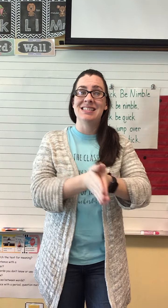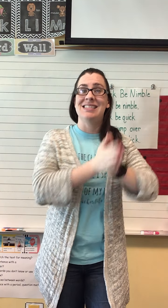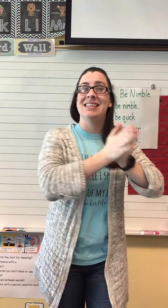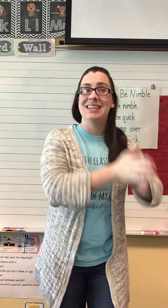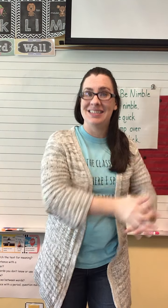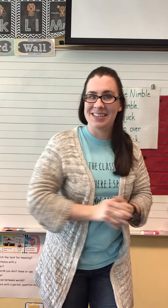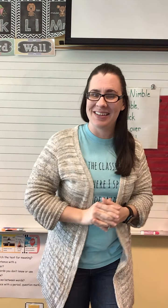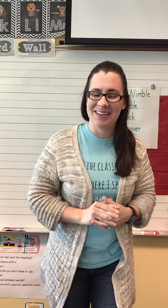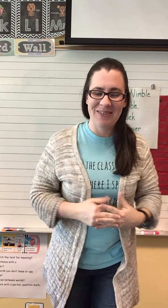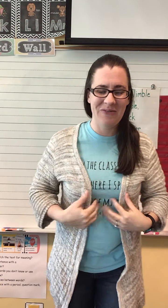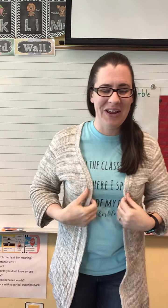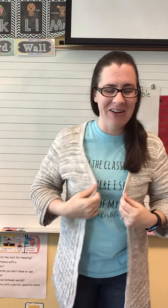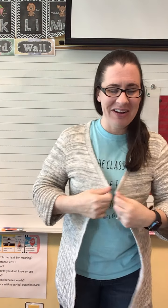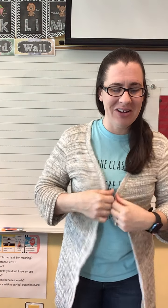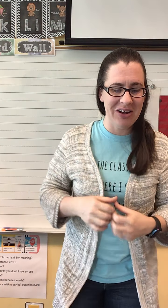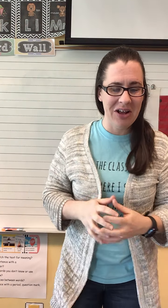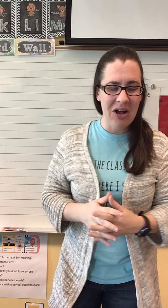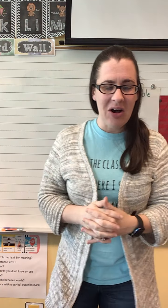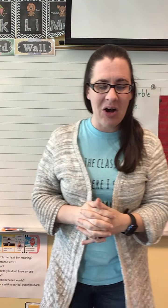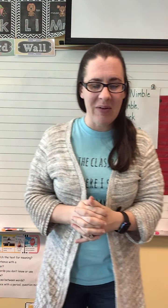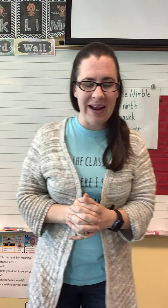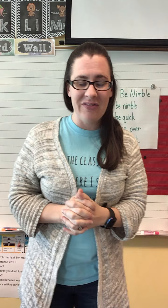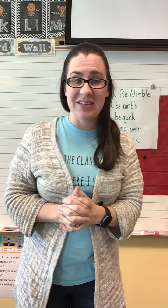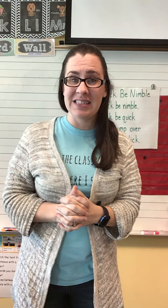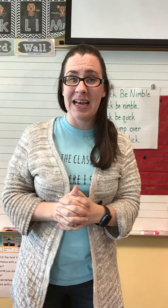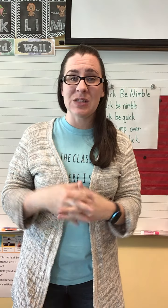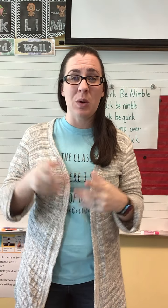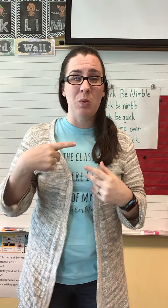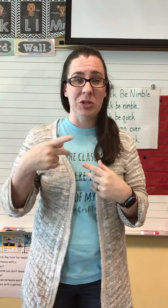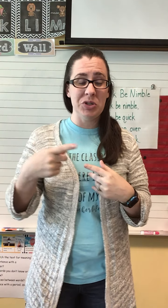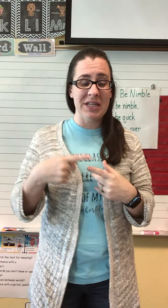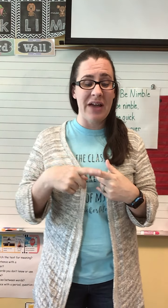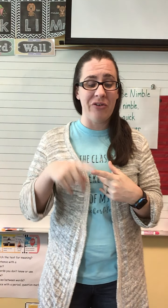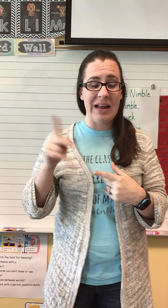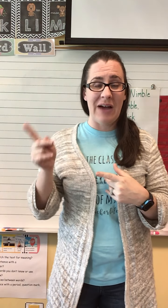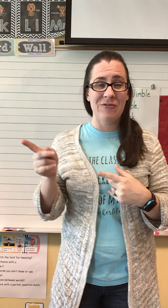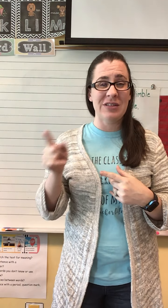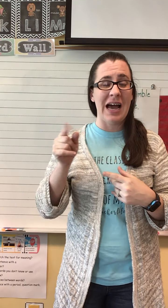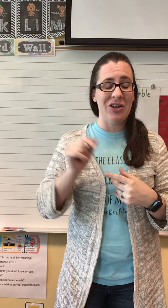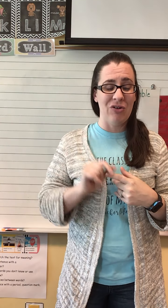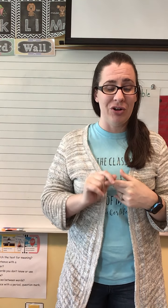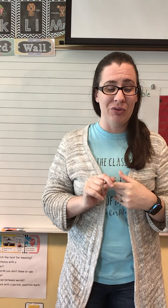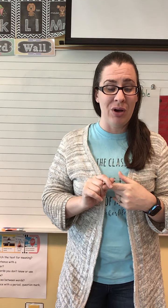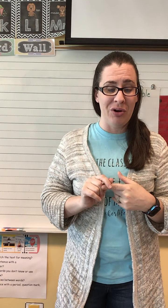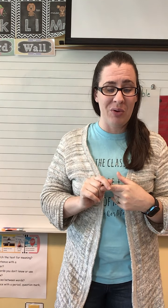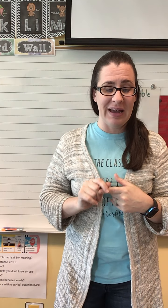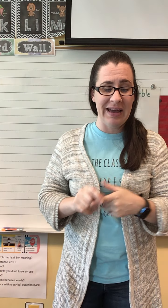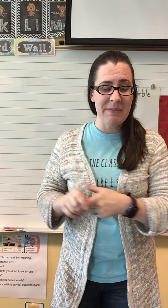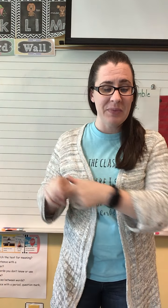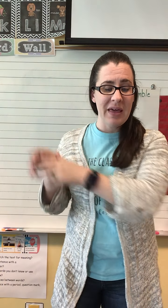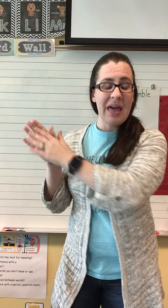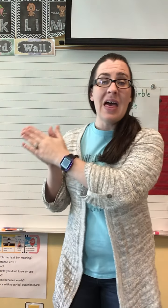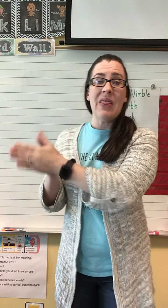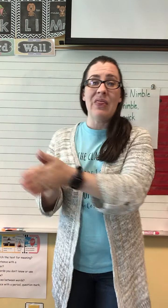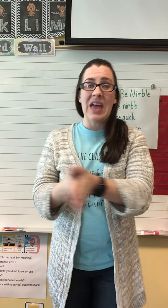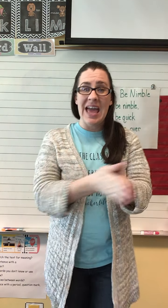S. T. Very good. All right. This next one, we'll do together, and after that, you're on your own, okay? Then.